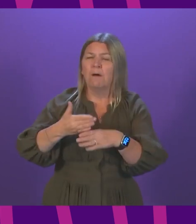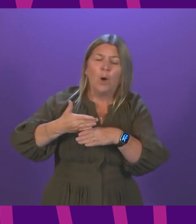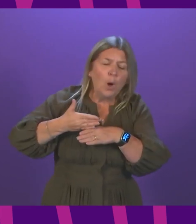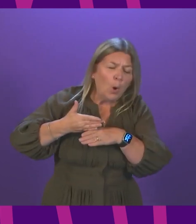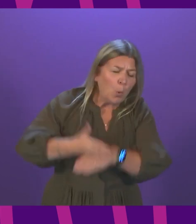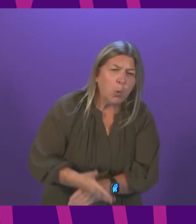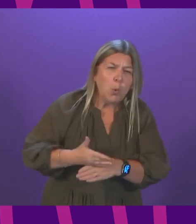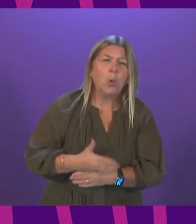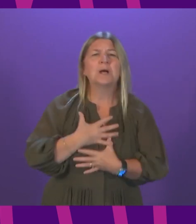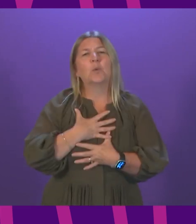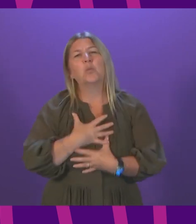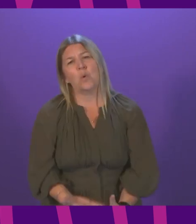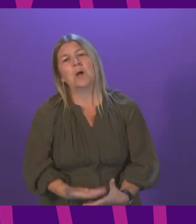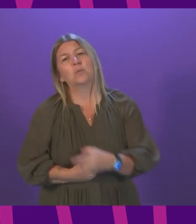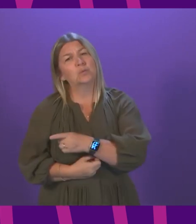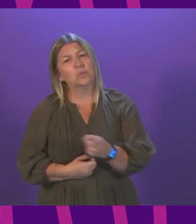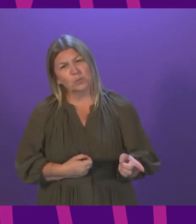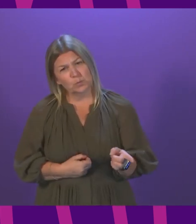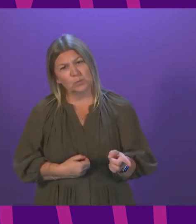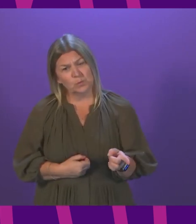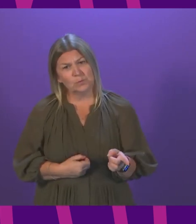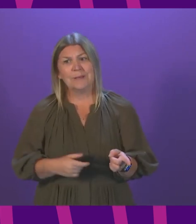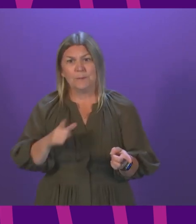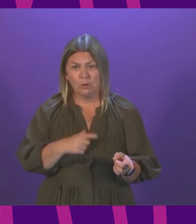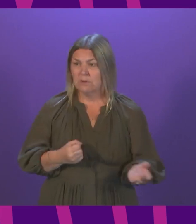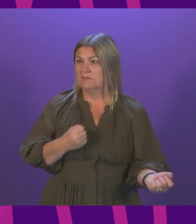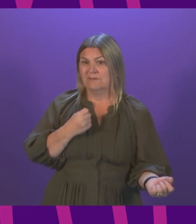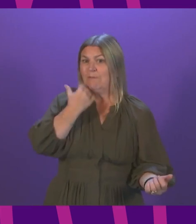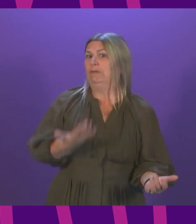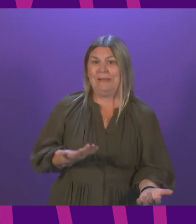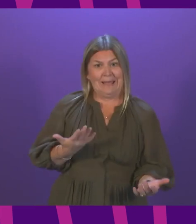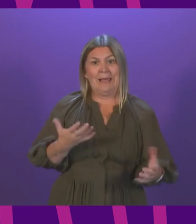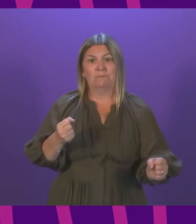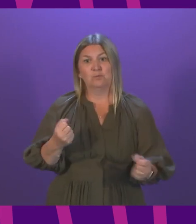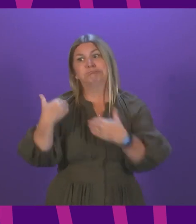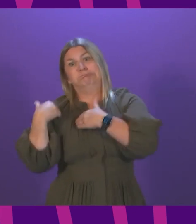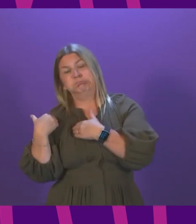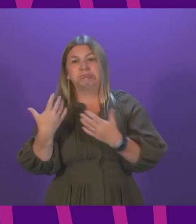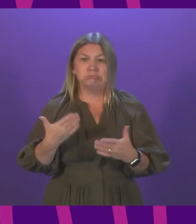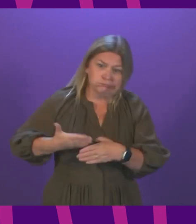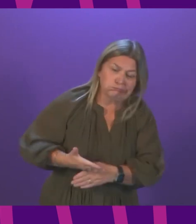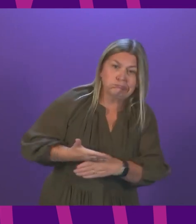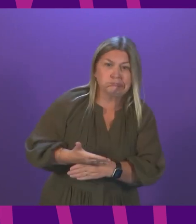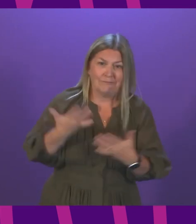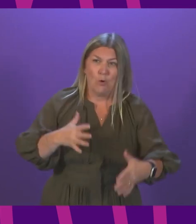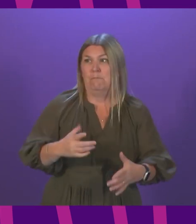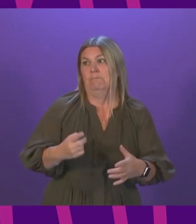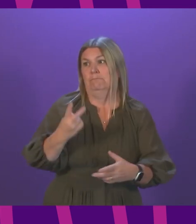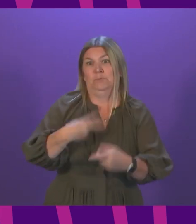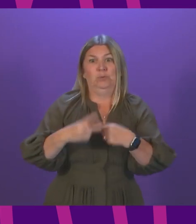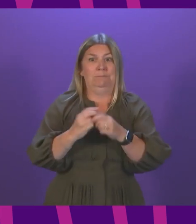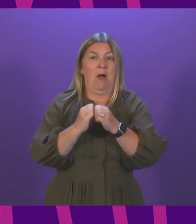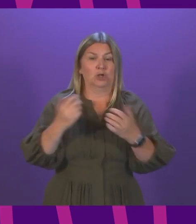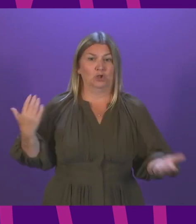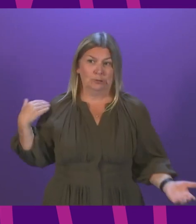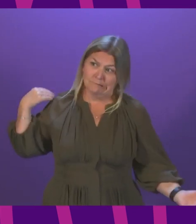work in the health service, especially when it follows on from everything that has been asked of them since March last year. Later, I will stress